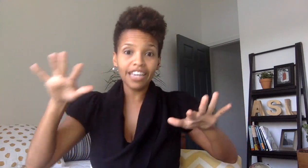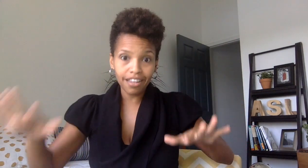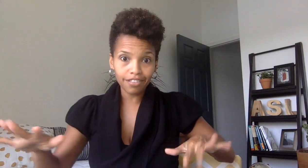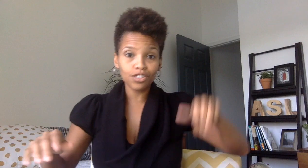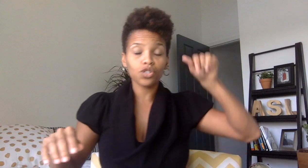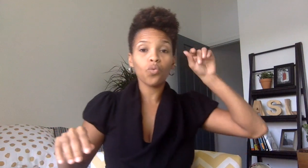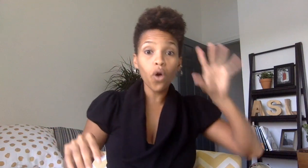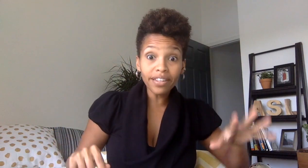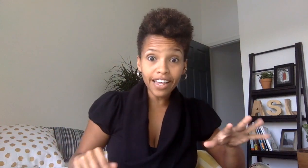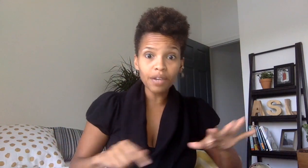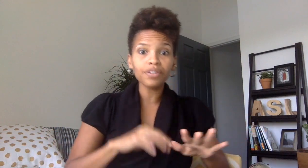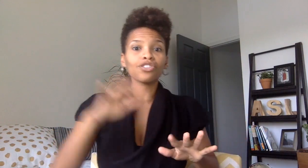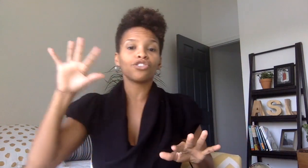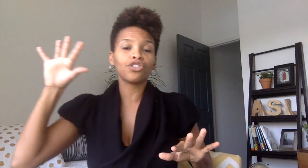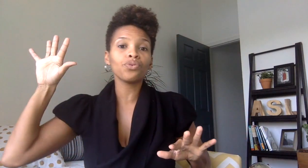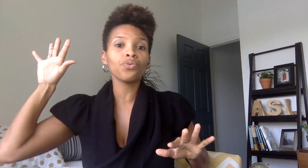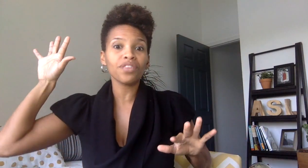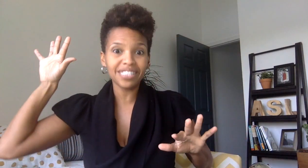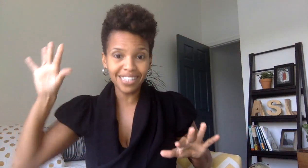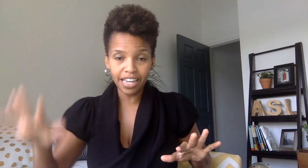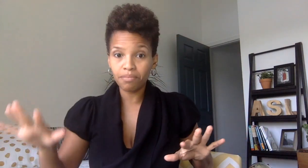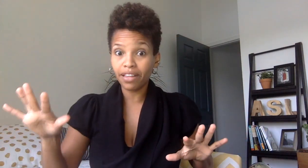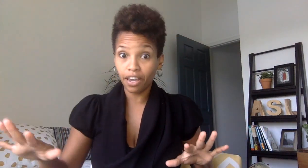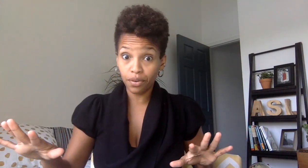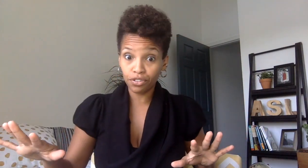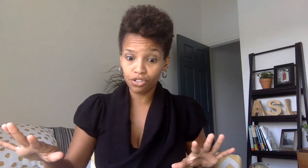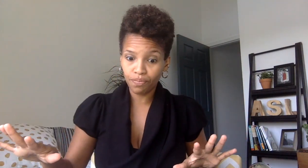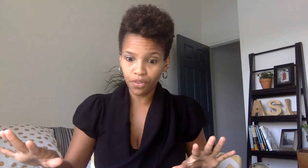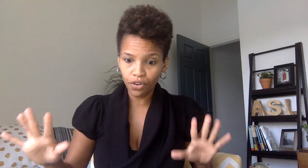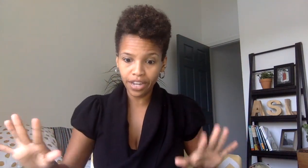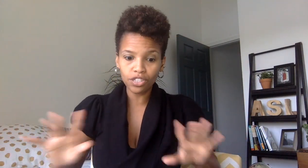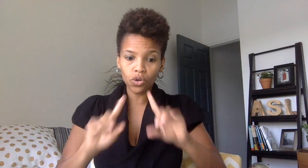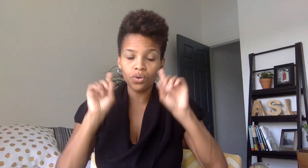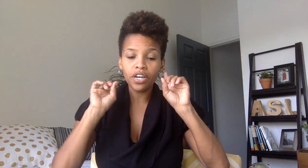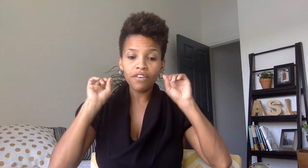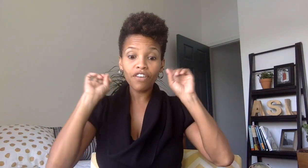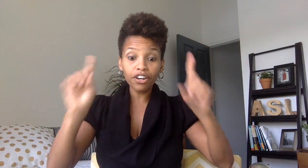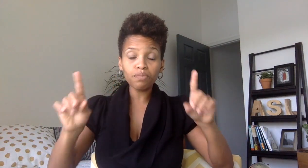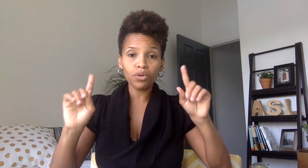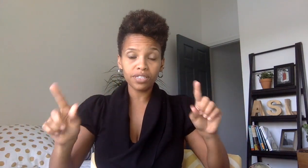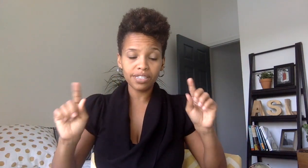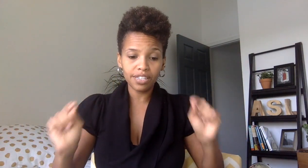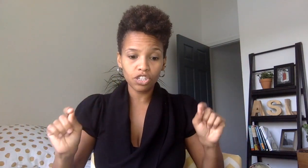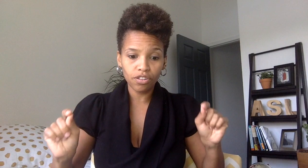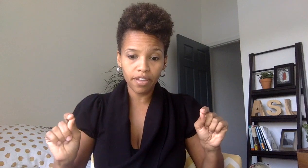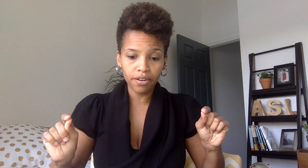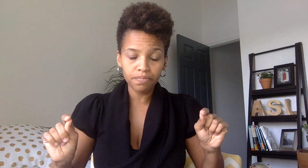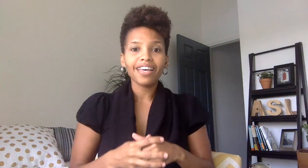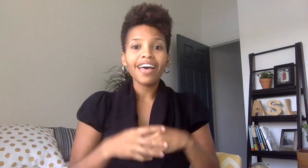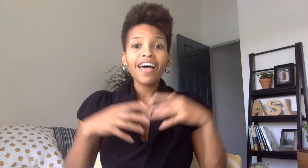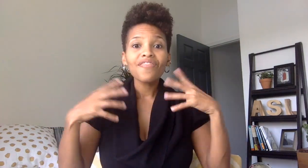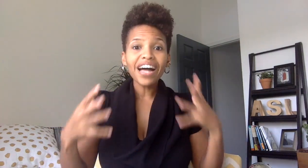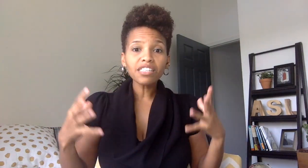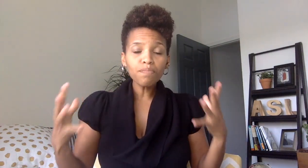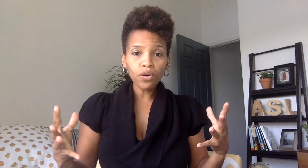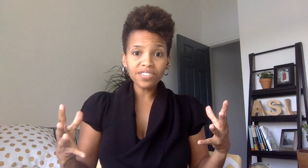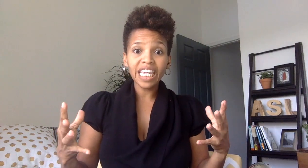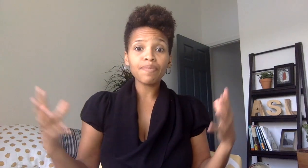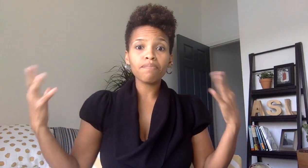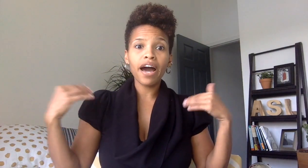English one language to the same language all right so very important distinction there that's important to keep in mind